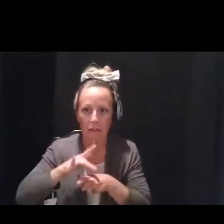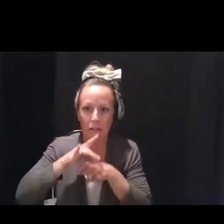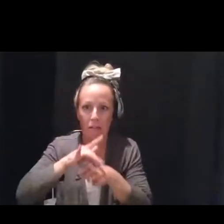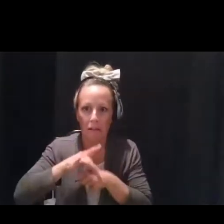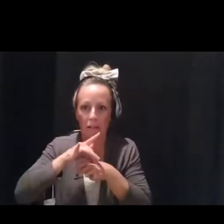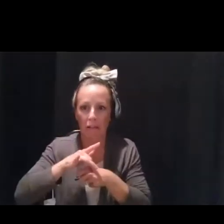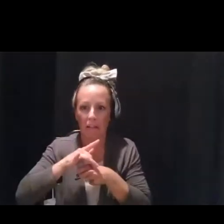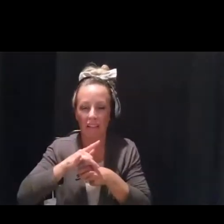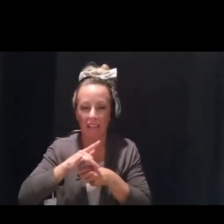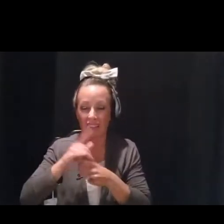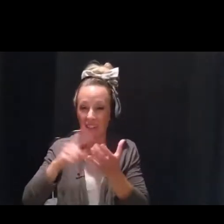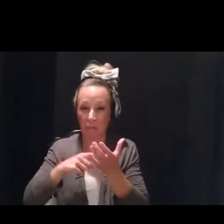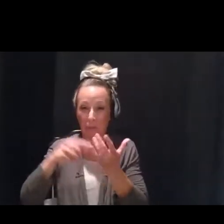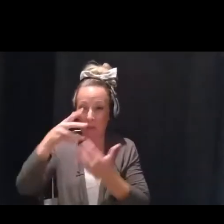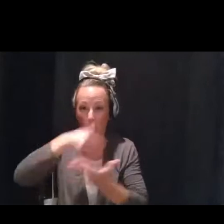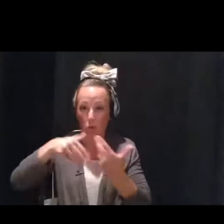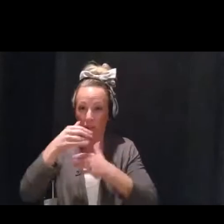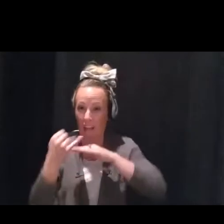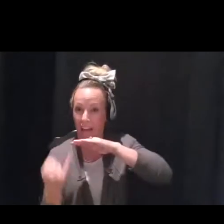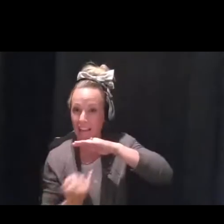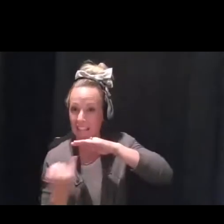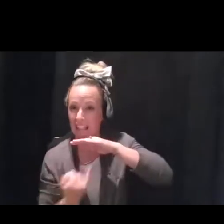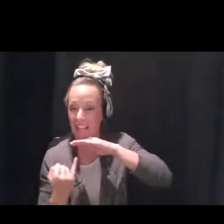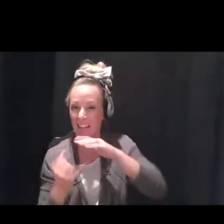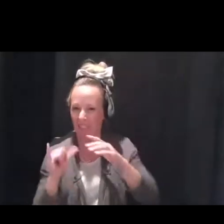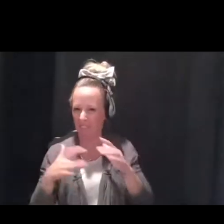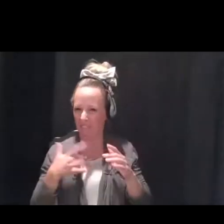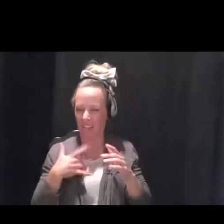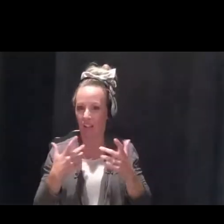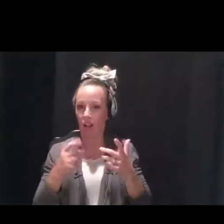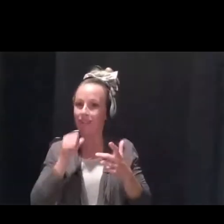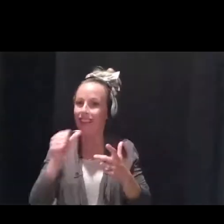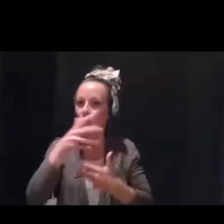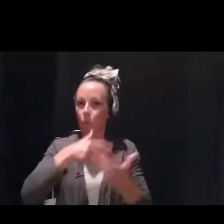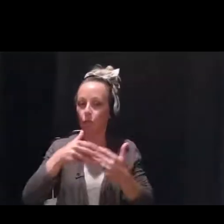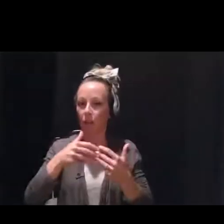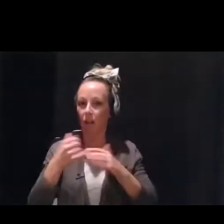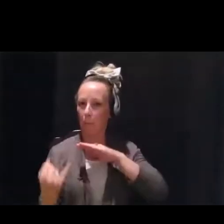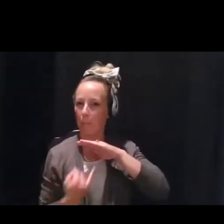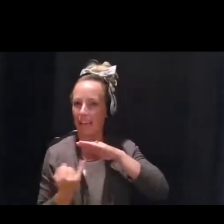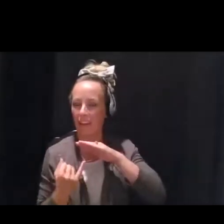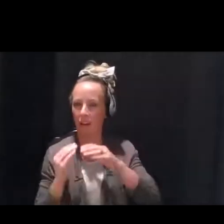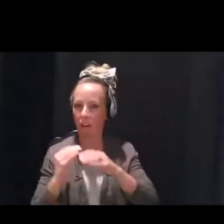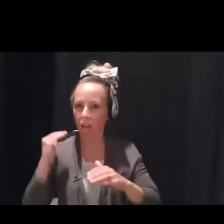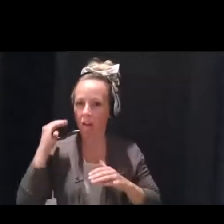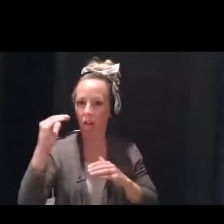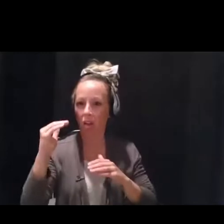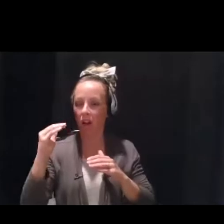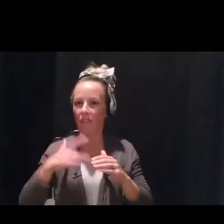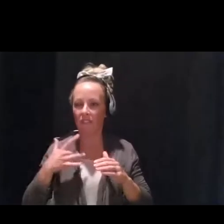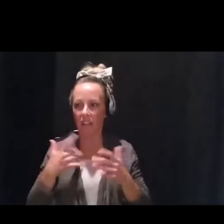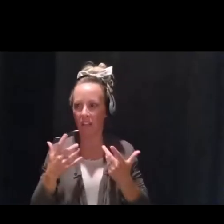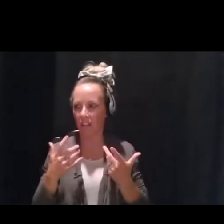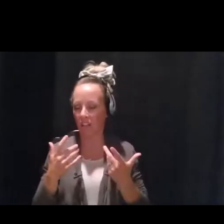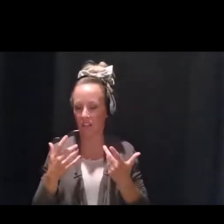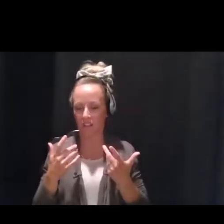something that many of our clientele who fall prone to because it's a symptom of depression, in particular, and anxiety,